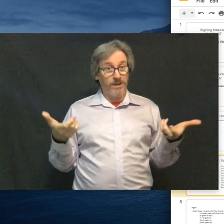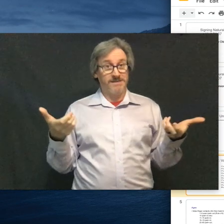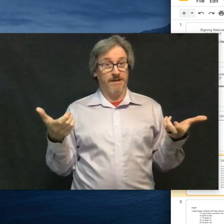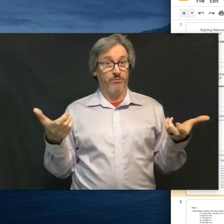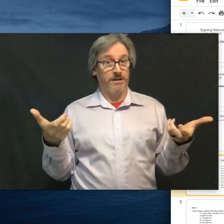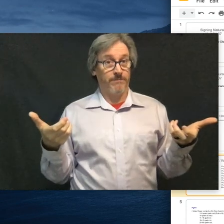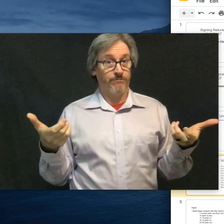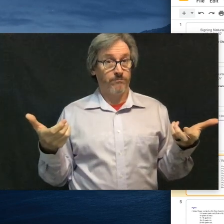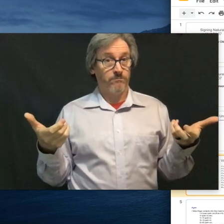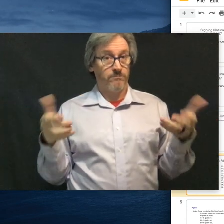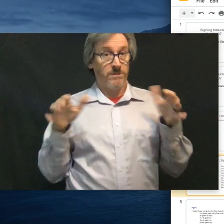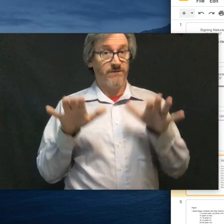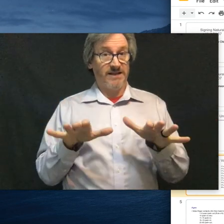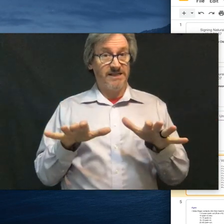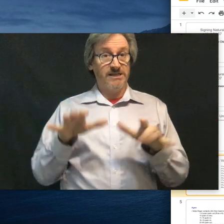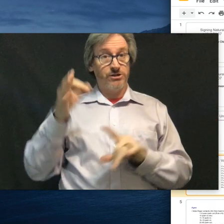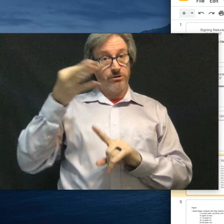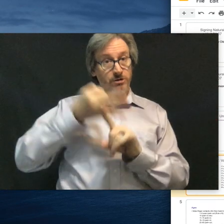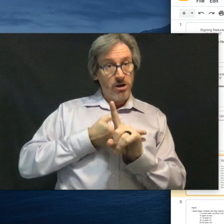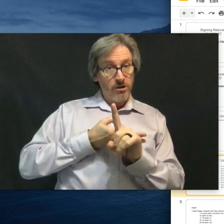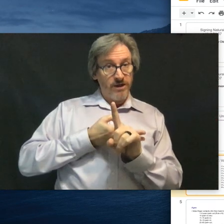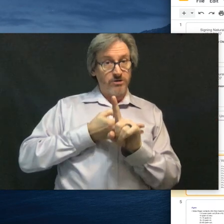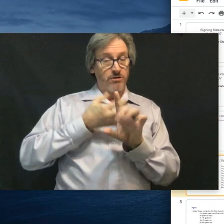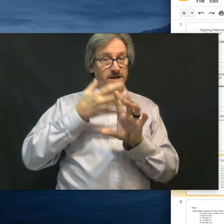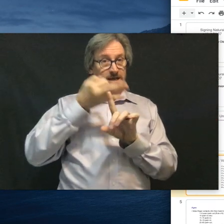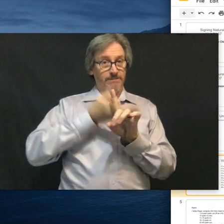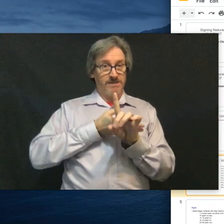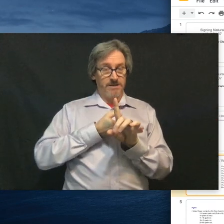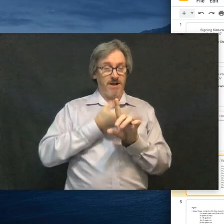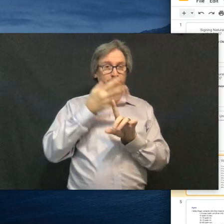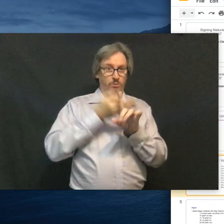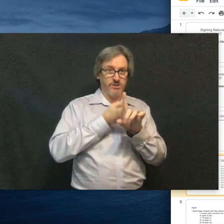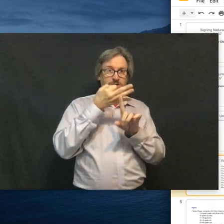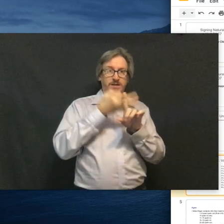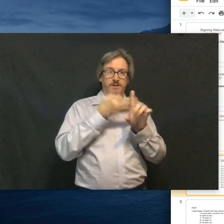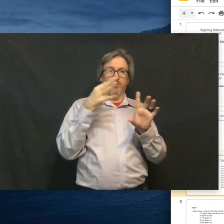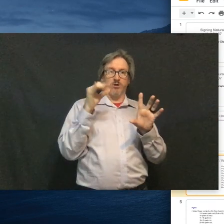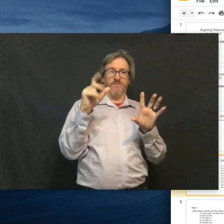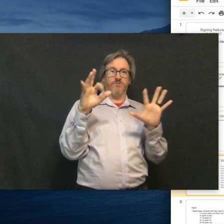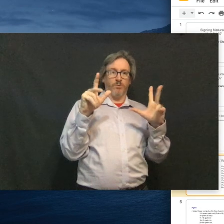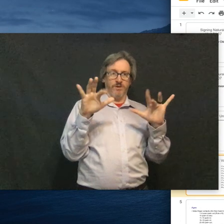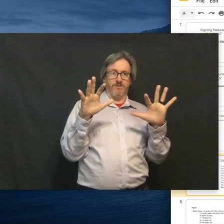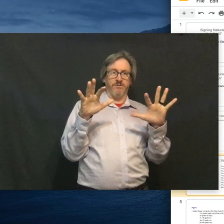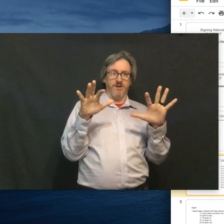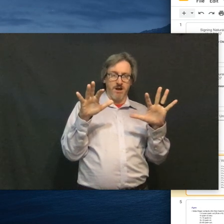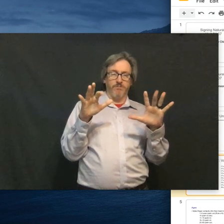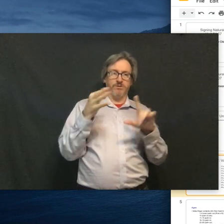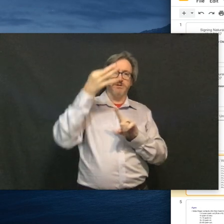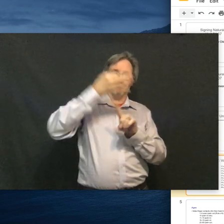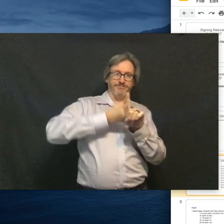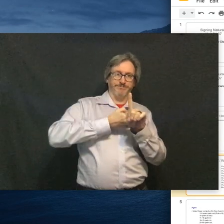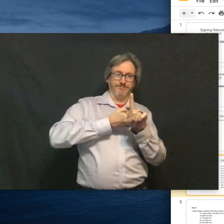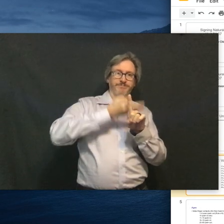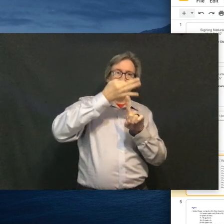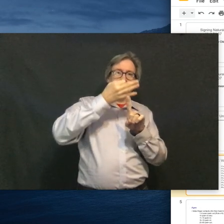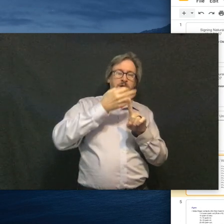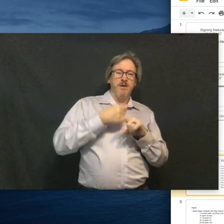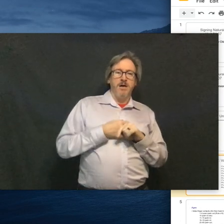always separate them. If that's easier than trying to keep this in mind but once you get a little bit more comfortable with the numbers,